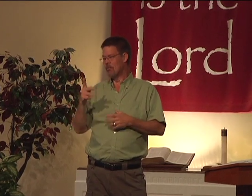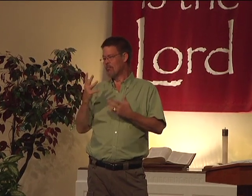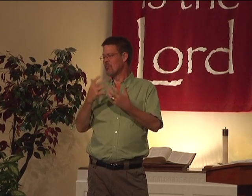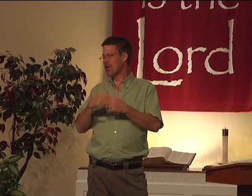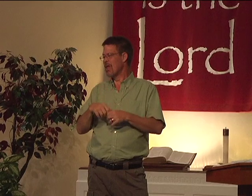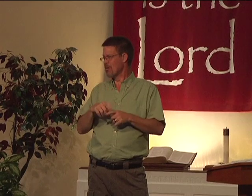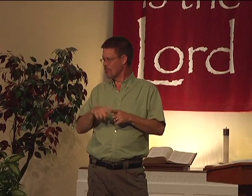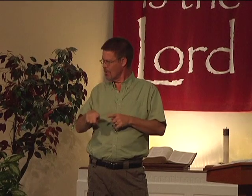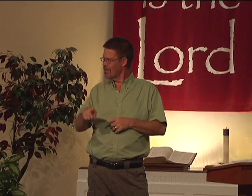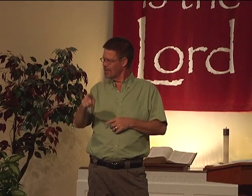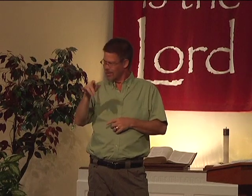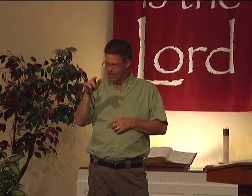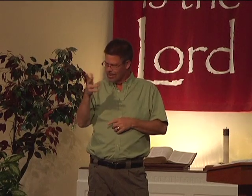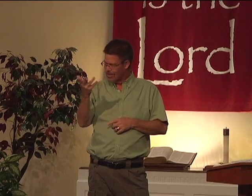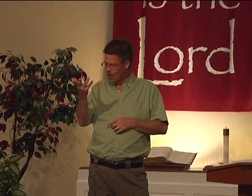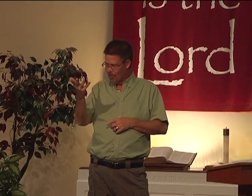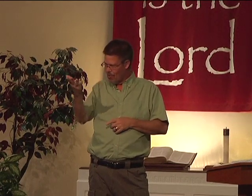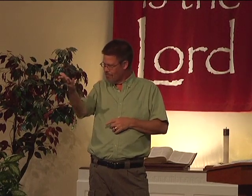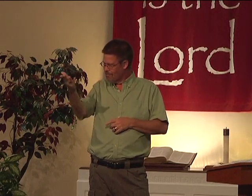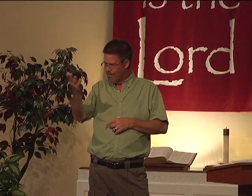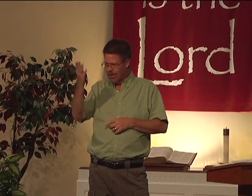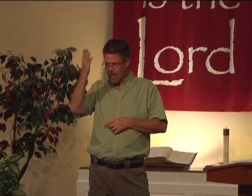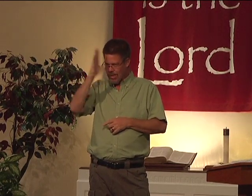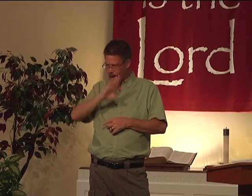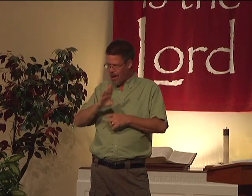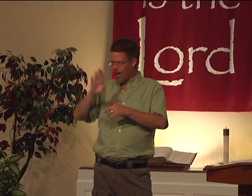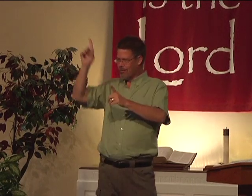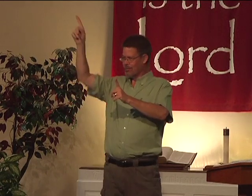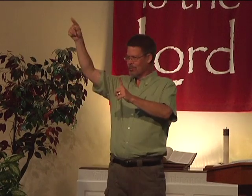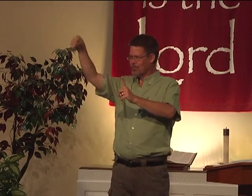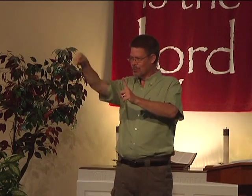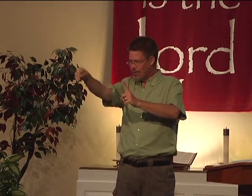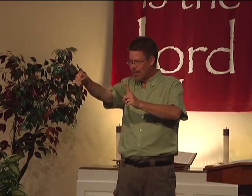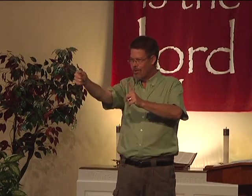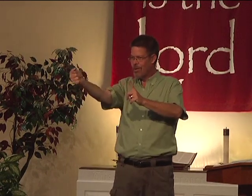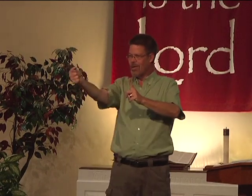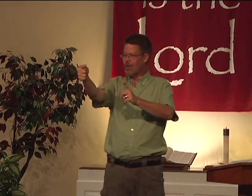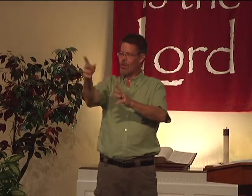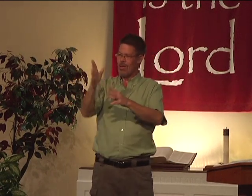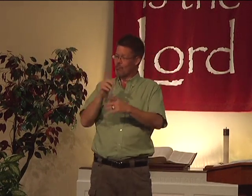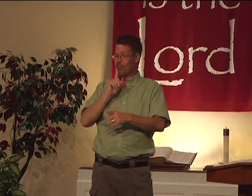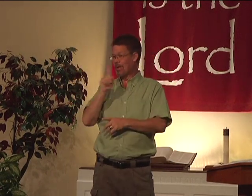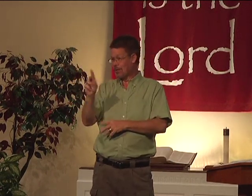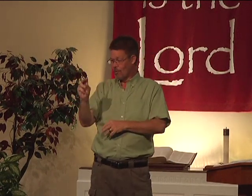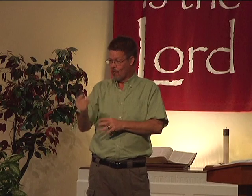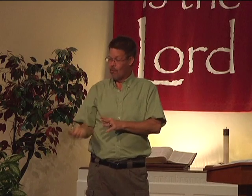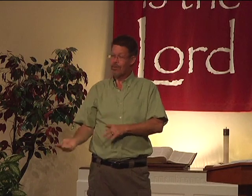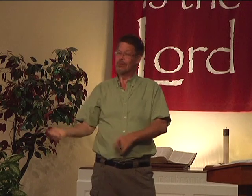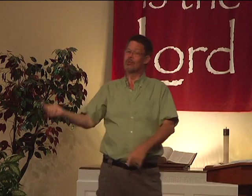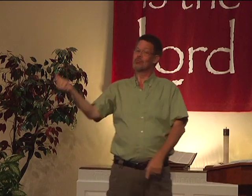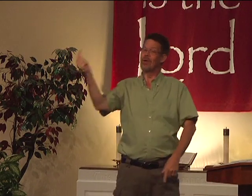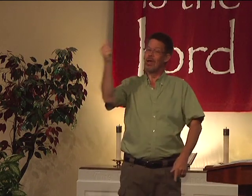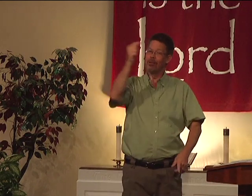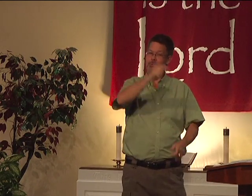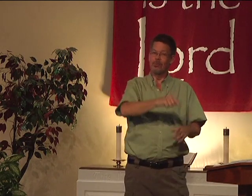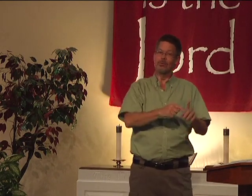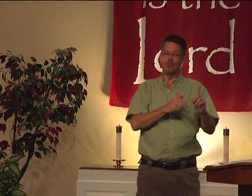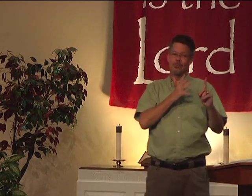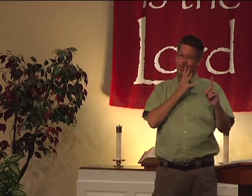Yeah, Peter will be back. And then you can work that out. But God went through Arnie. Really, when we go